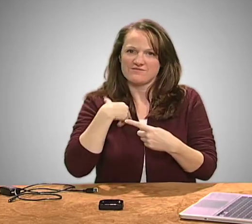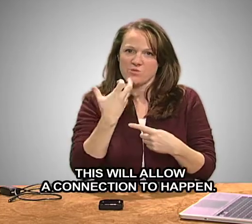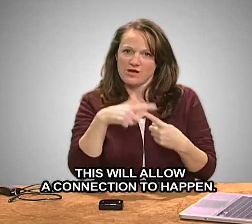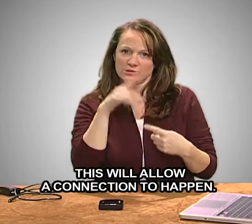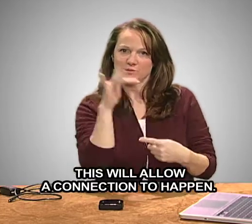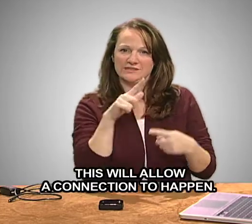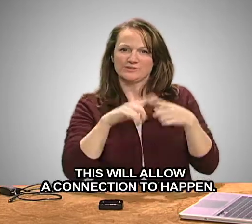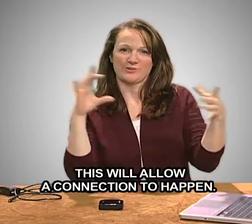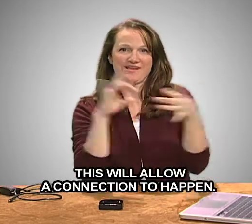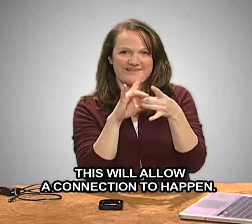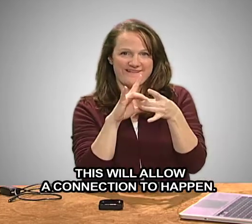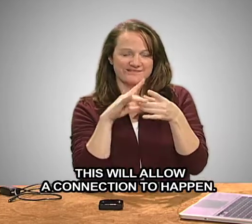This will allow a connection to happen.